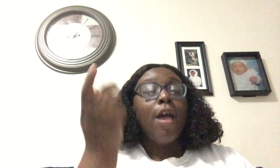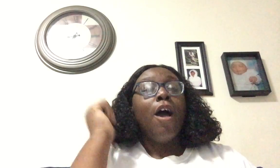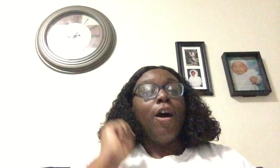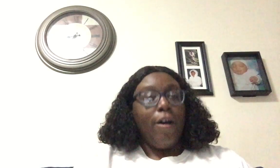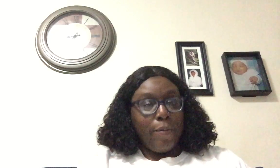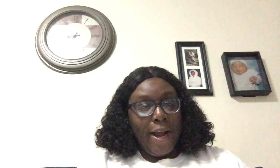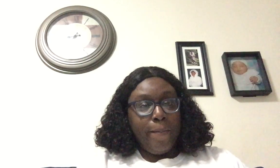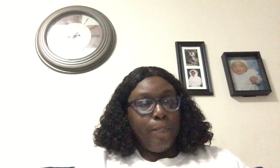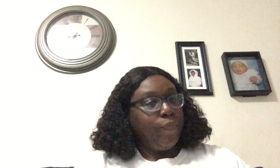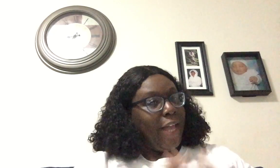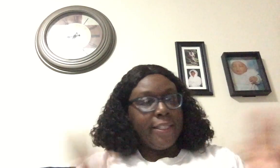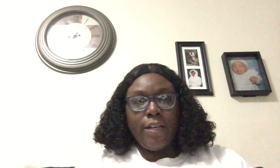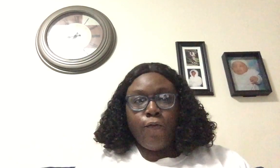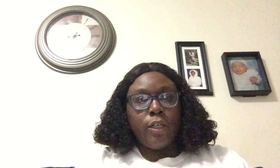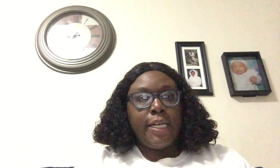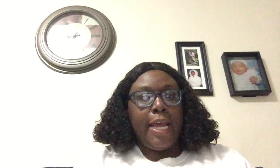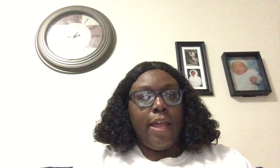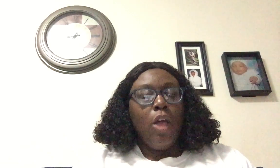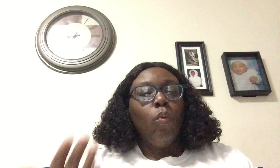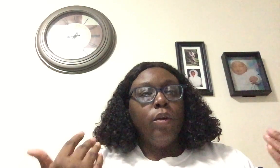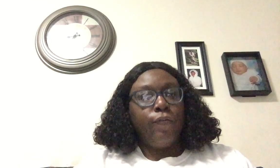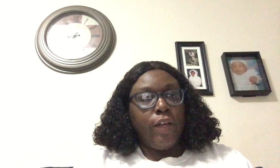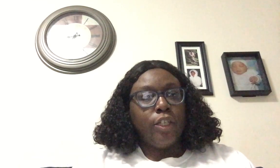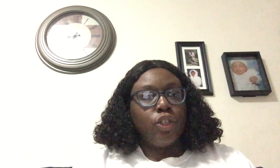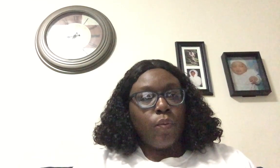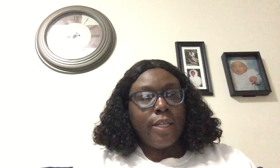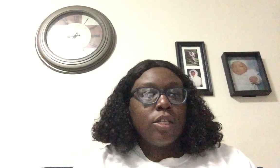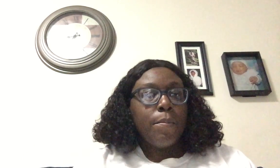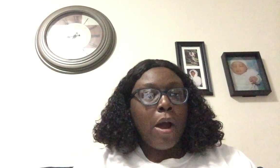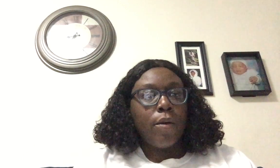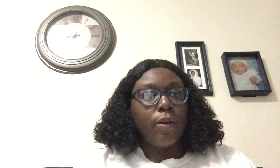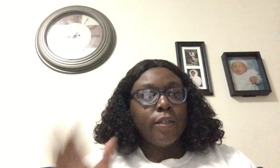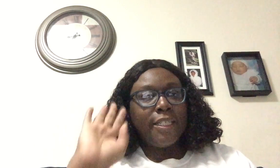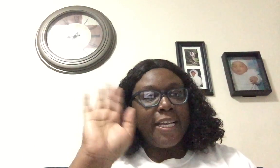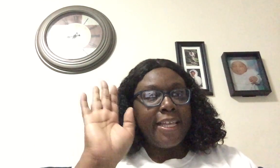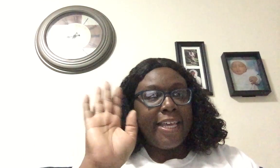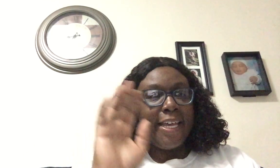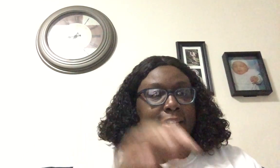All right. That's it for today. We'll finish the rest tomorrow. See you then.